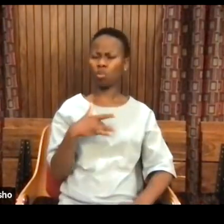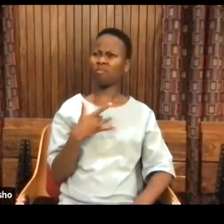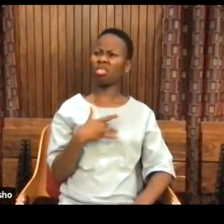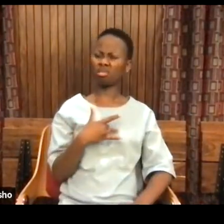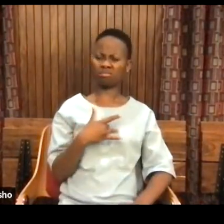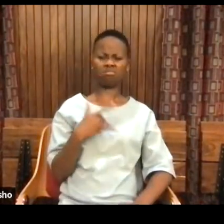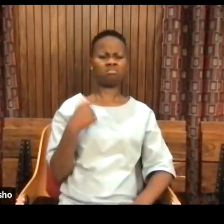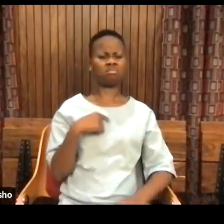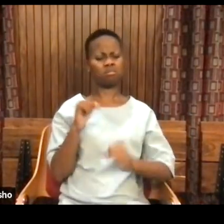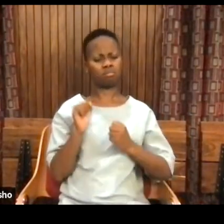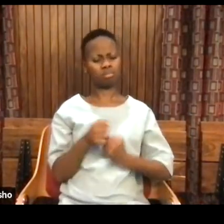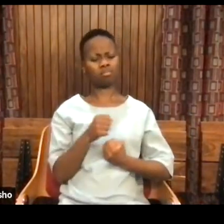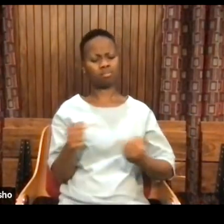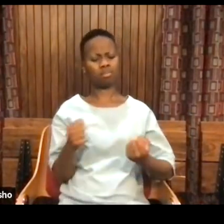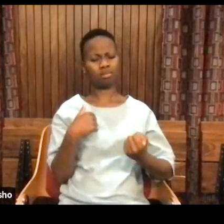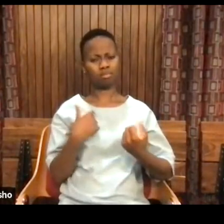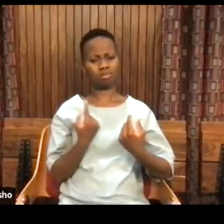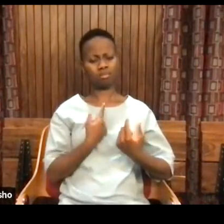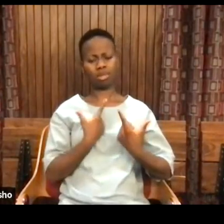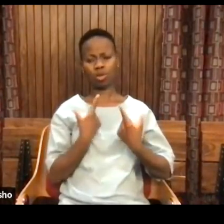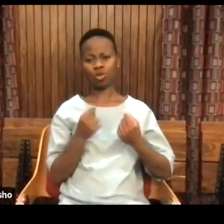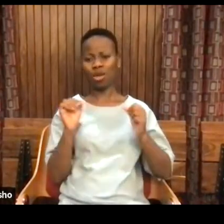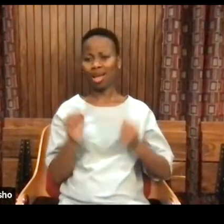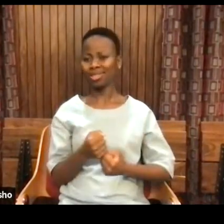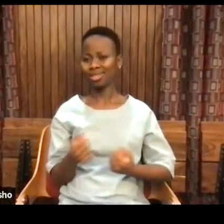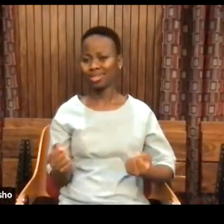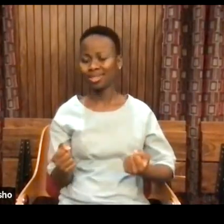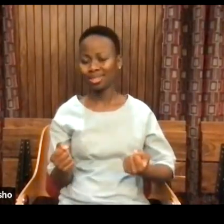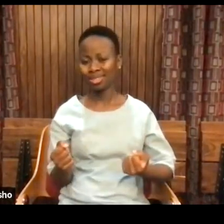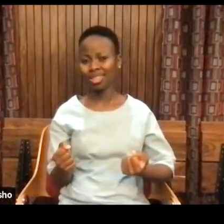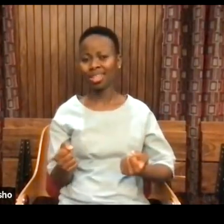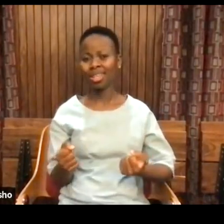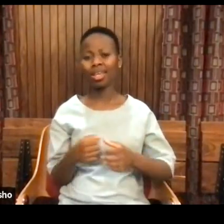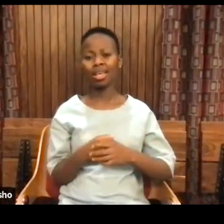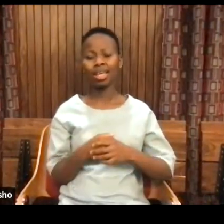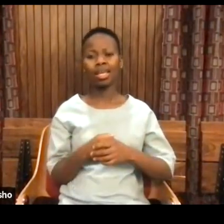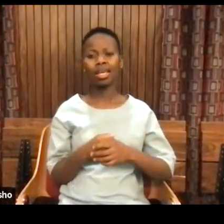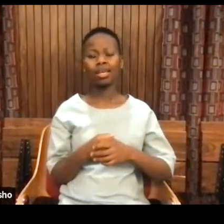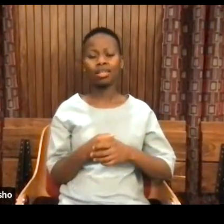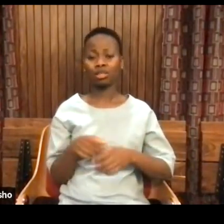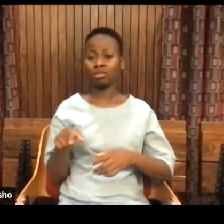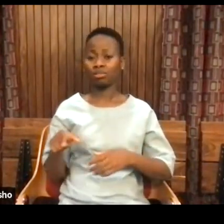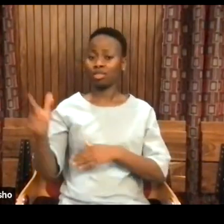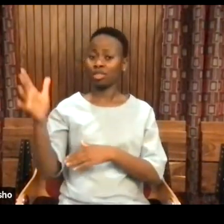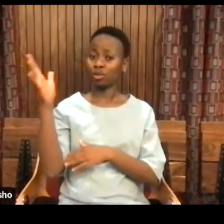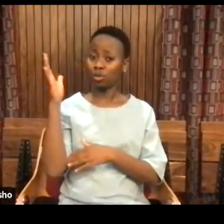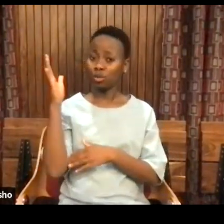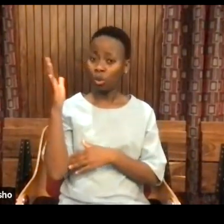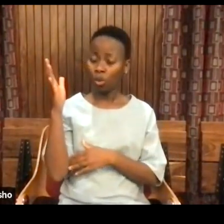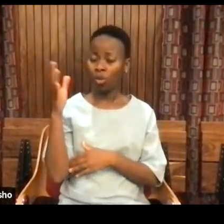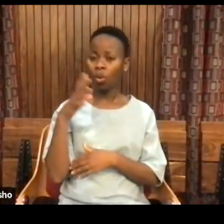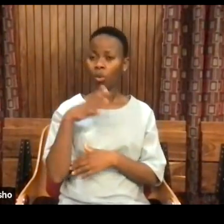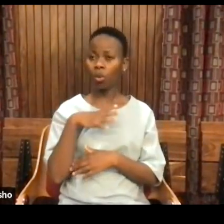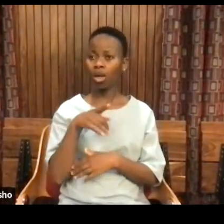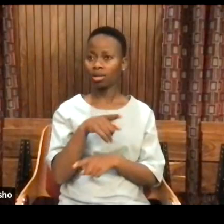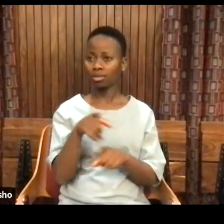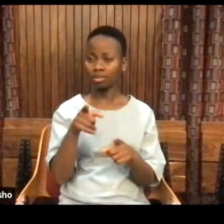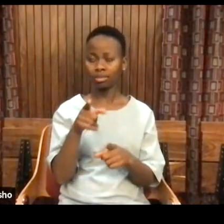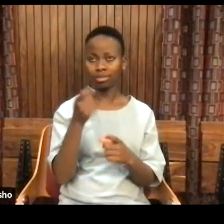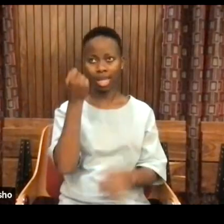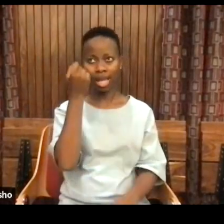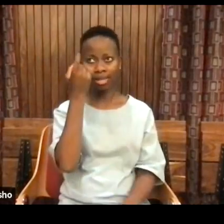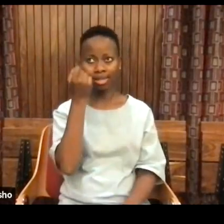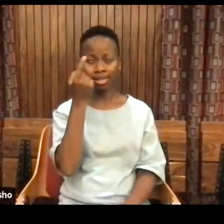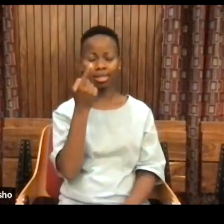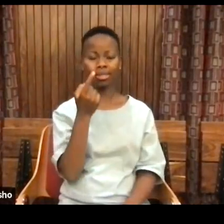incapable of doing it. So this is connected to an understanding of the liberatory role of